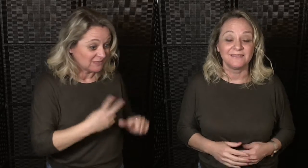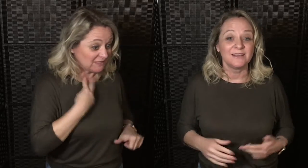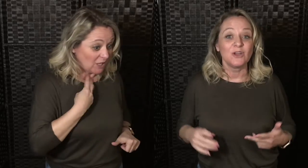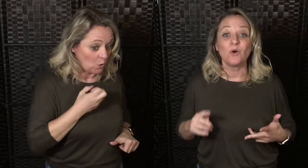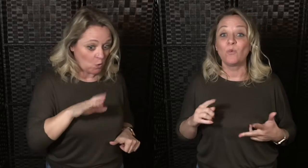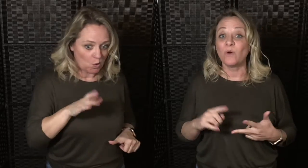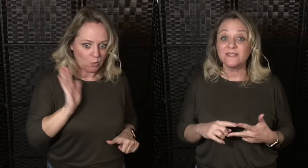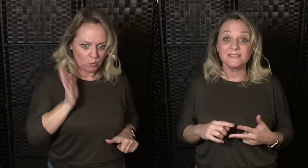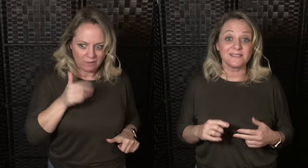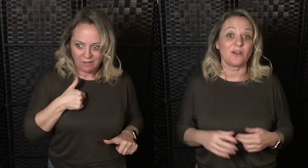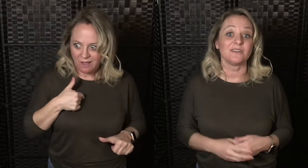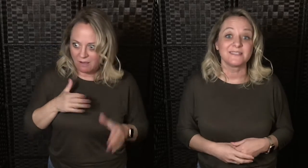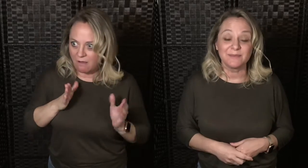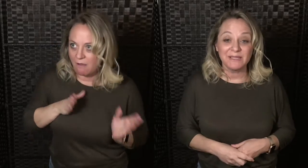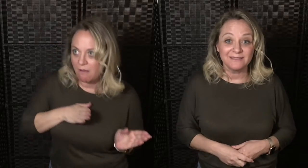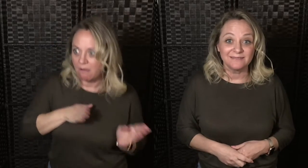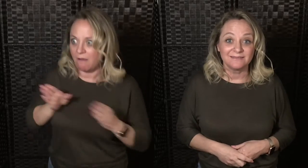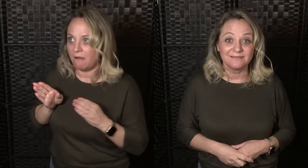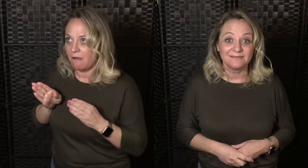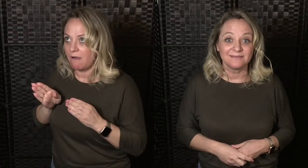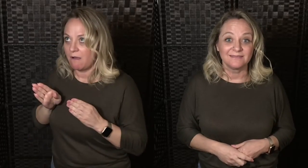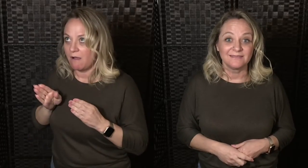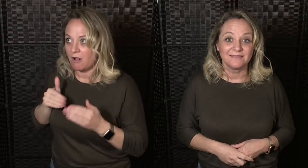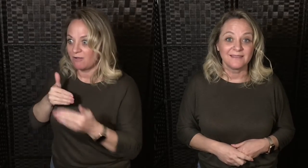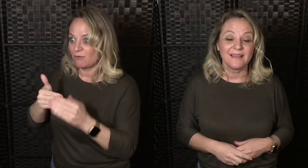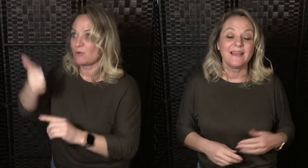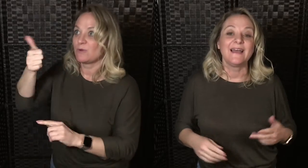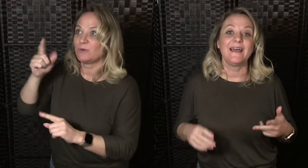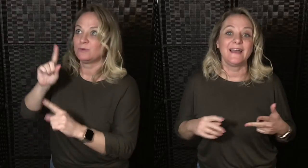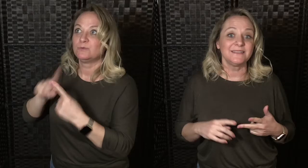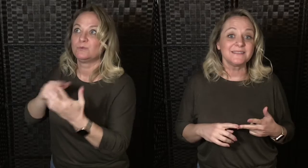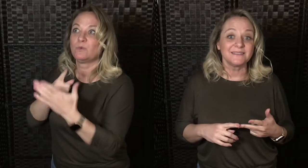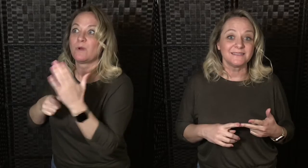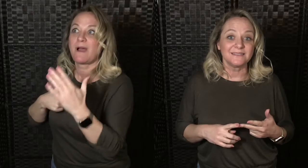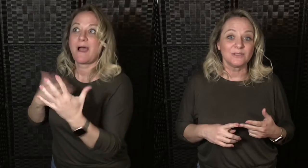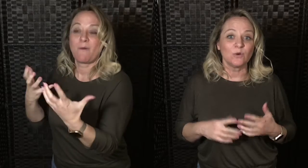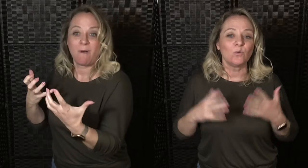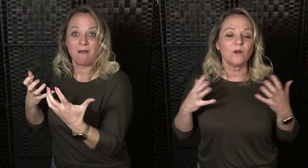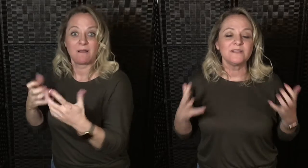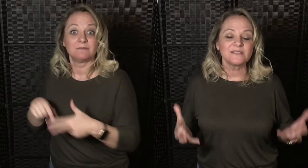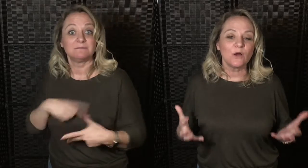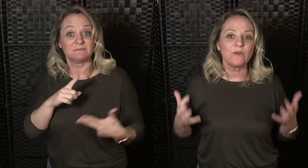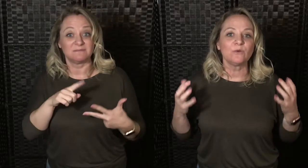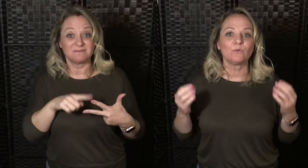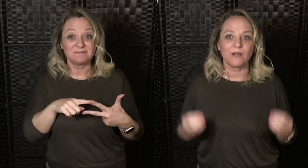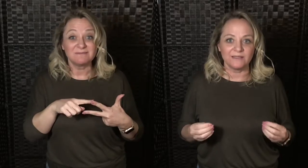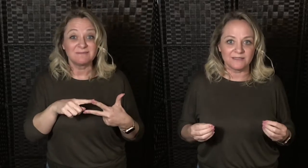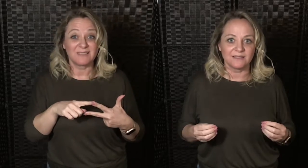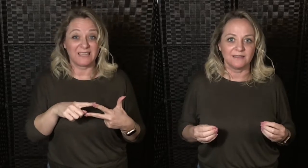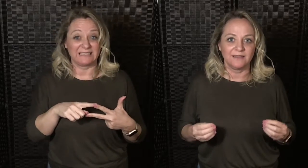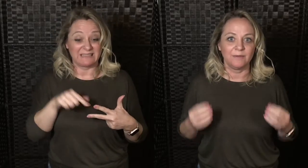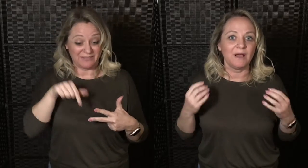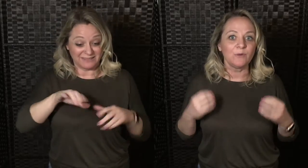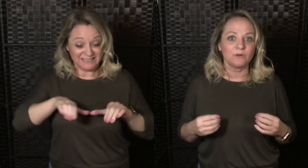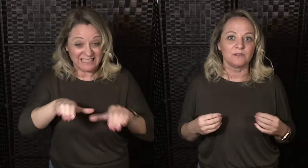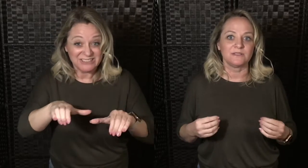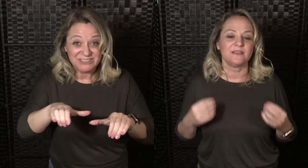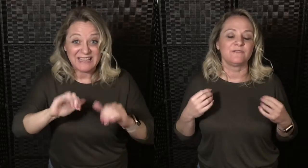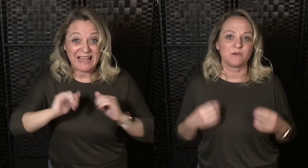What is this costing me? And what is going right in my world and for